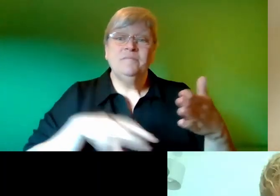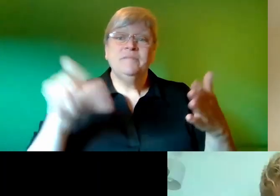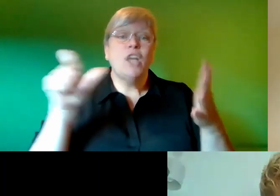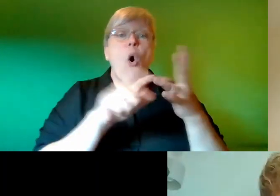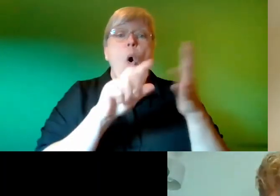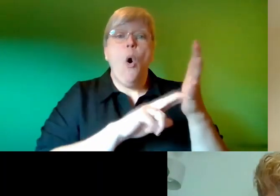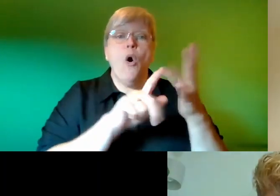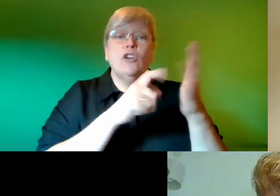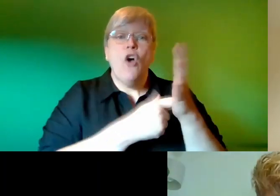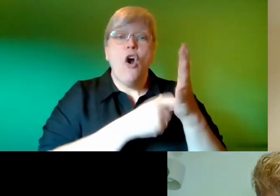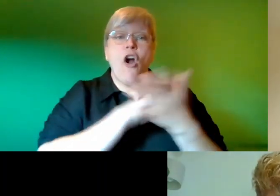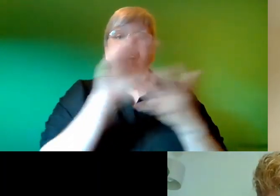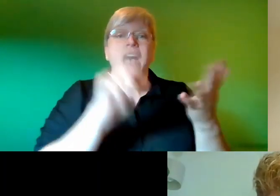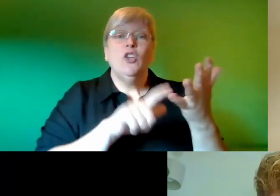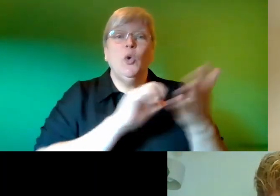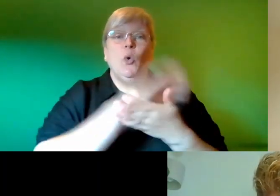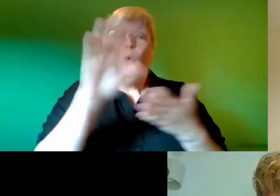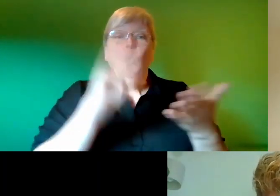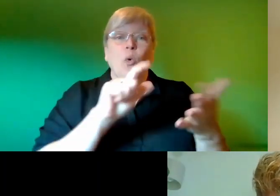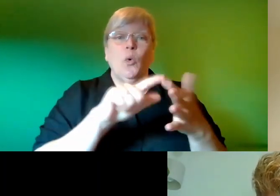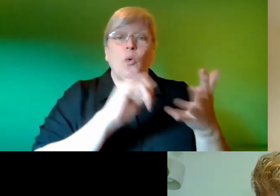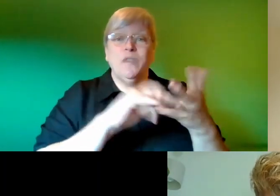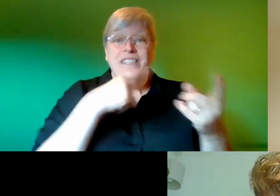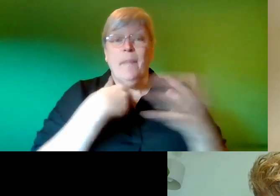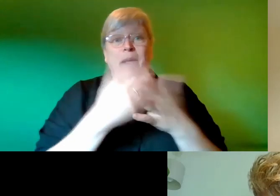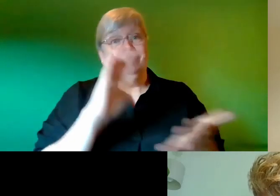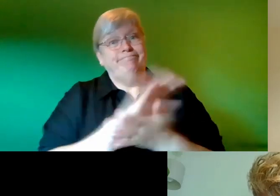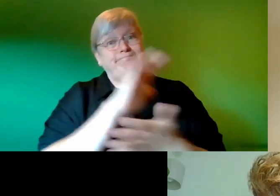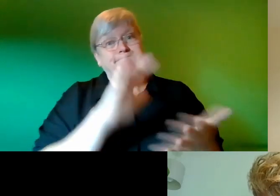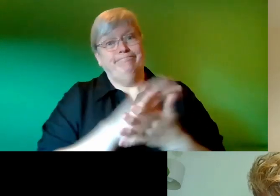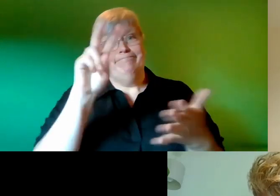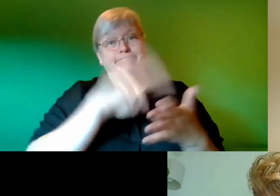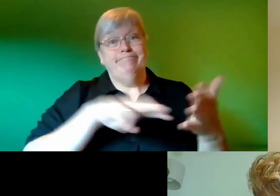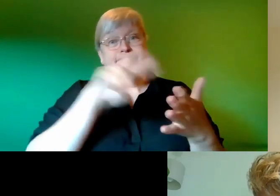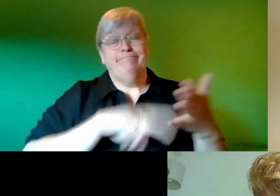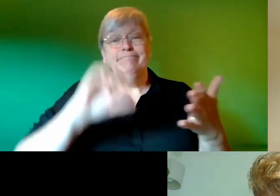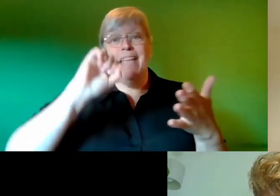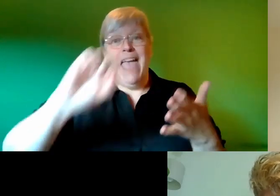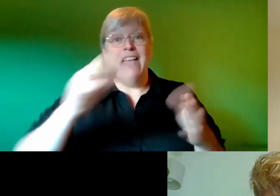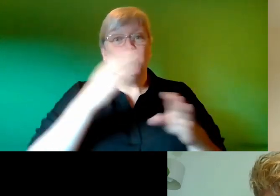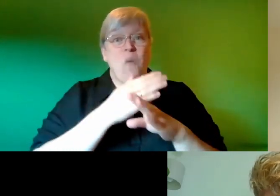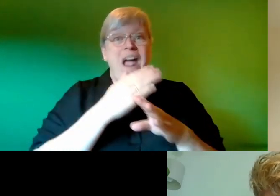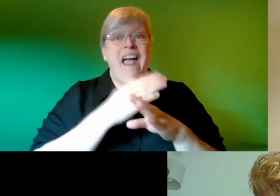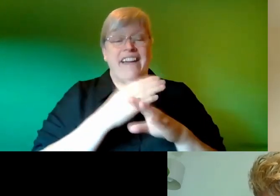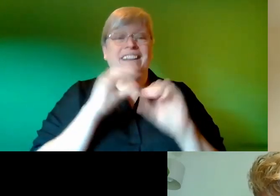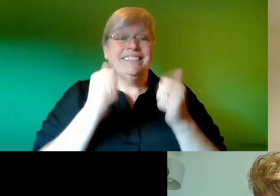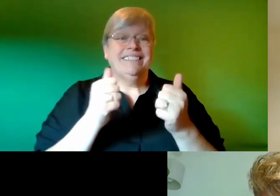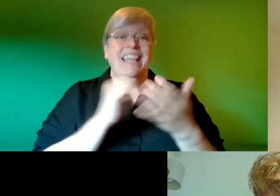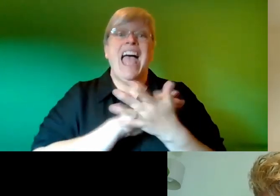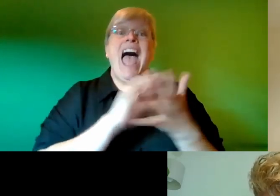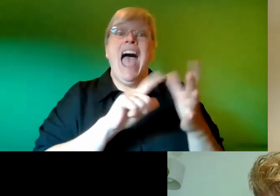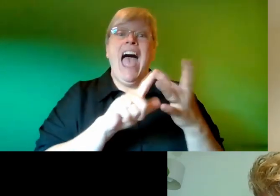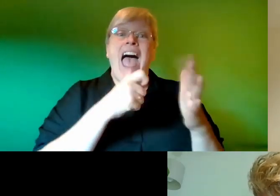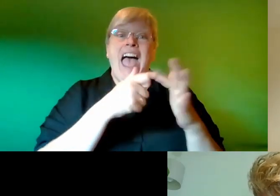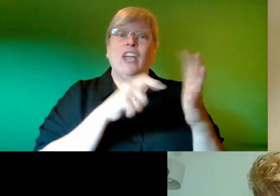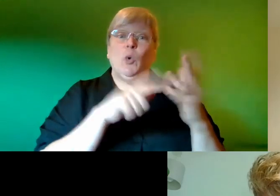whose work i really enjoyed reading over the last couple weeks and especially the haikus um so he'll be sharing with